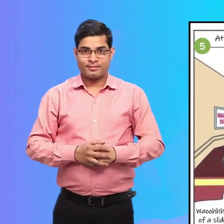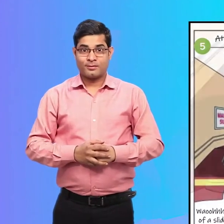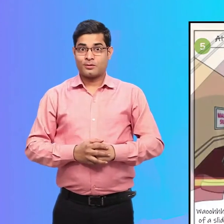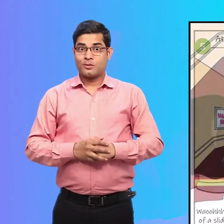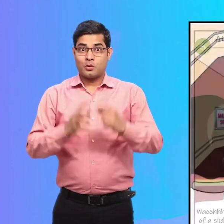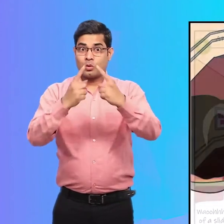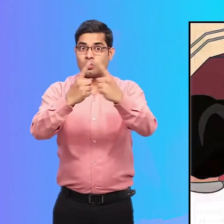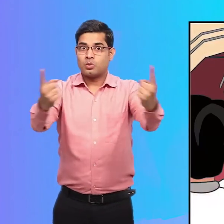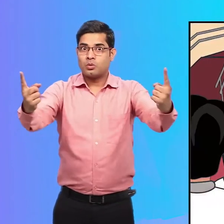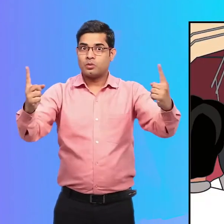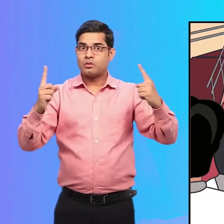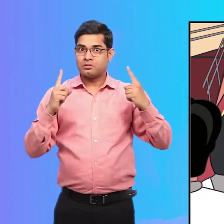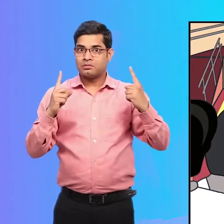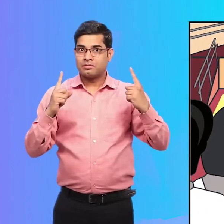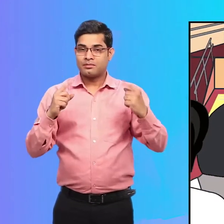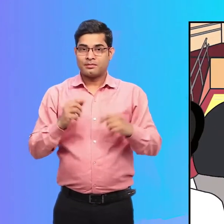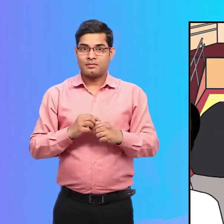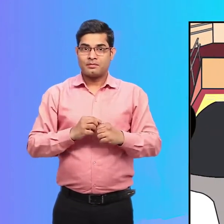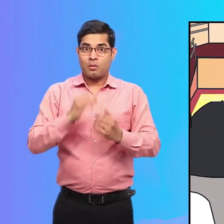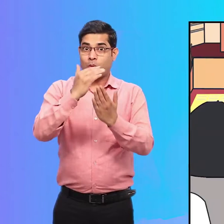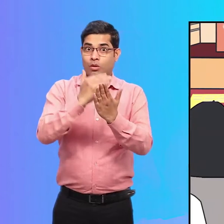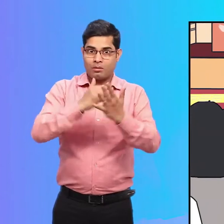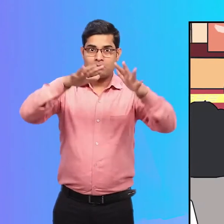that the children have lined up in the assembly hall.